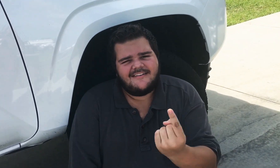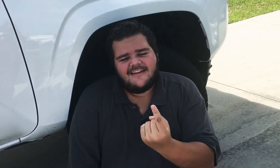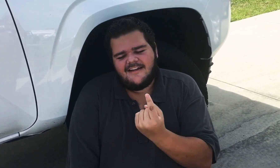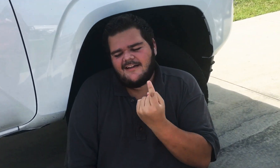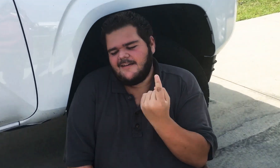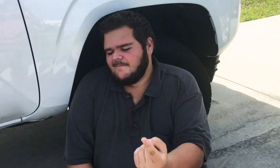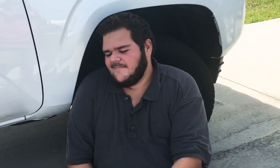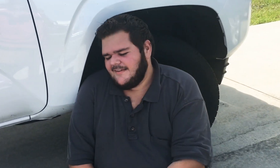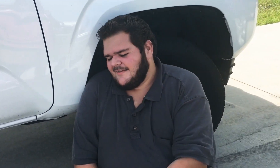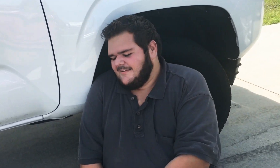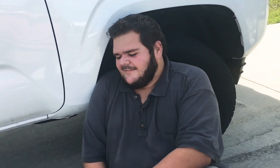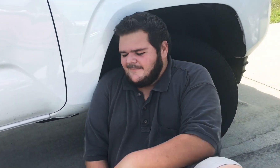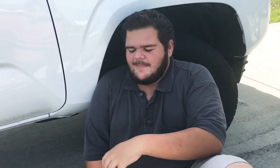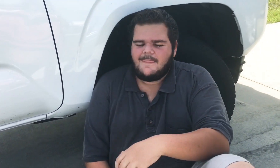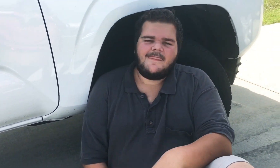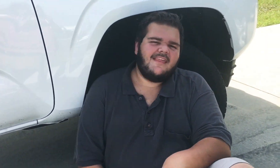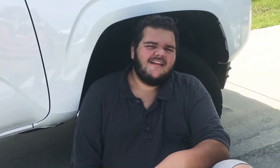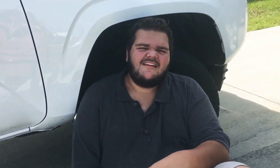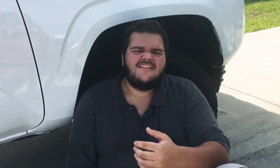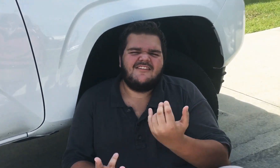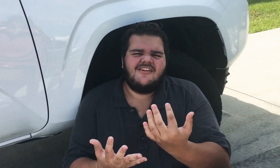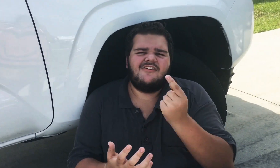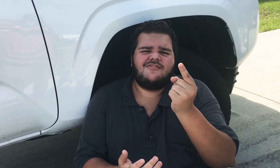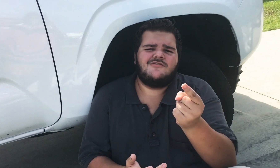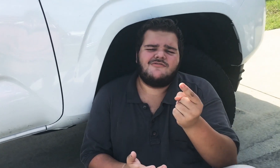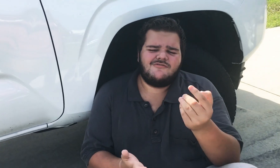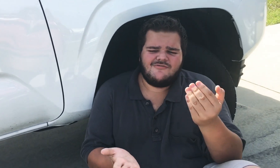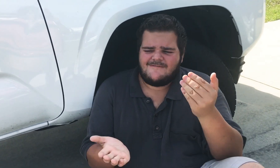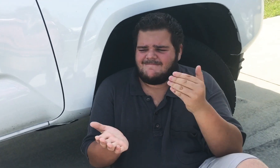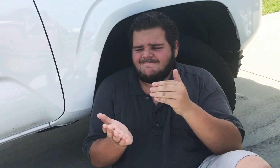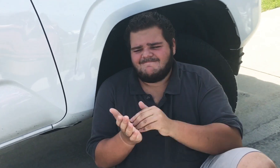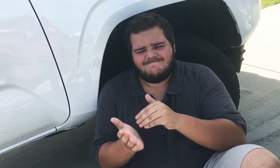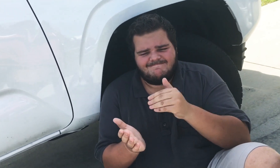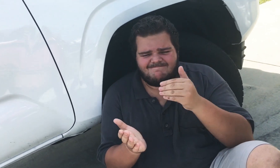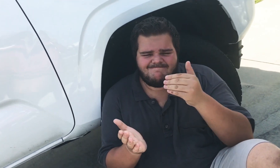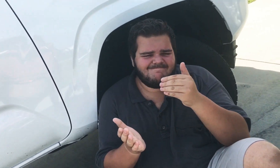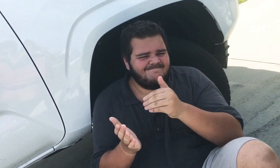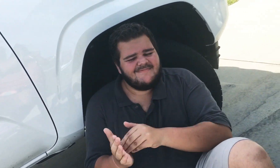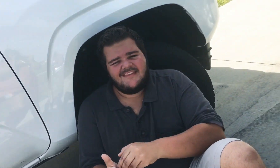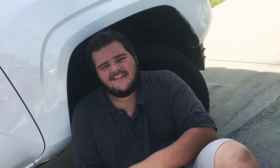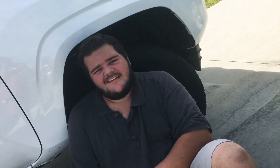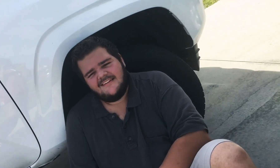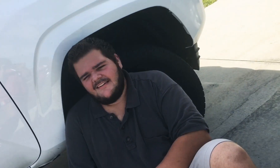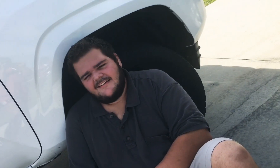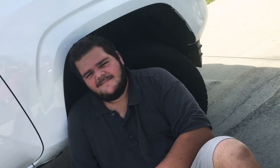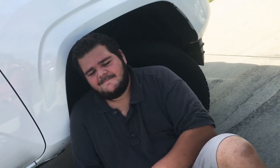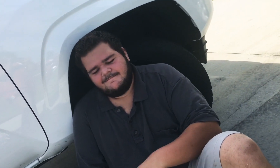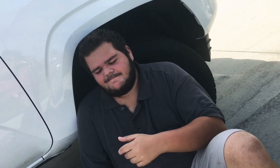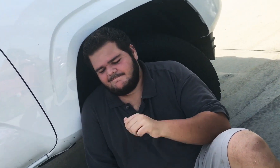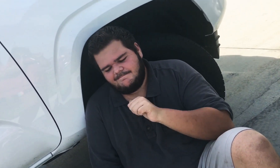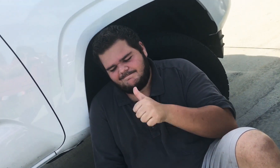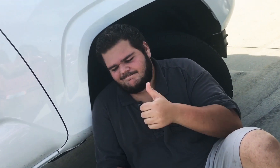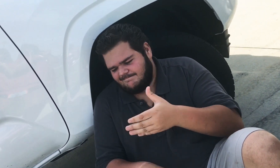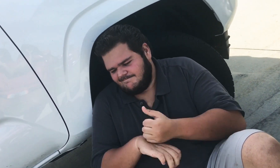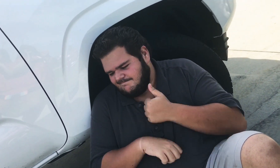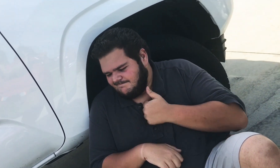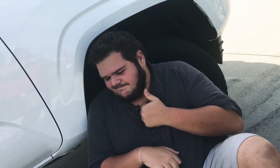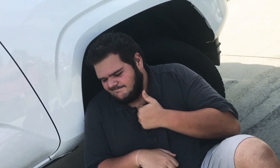I'm waiting on you again So I don't take the flag Run away, but